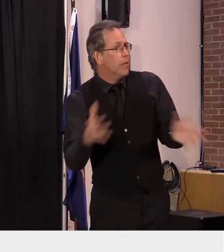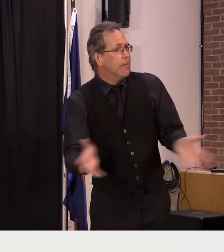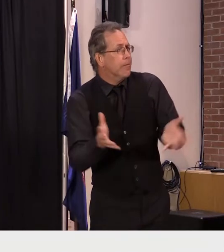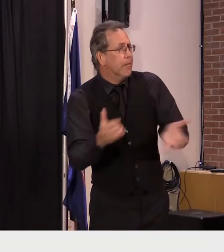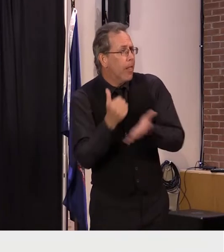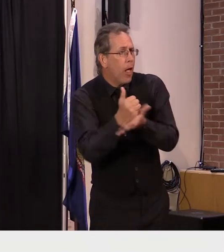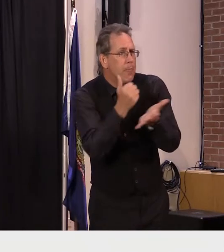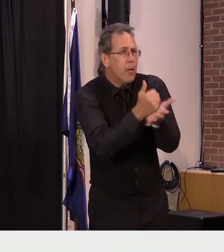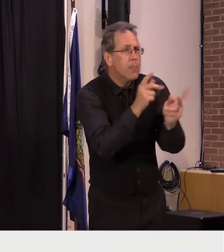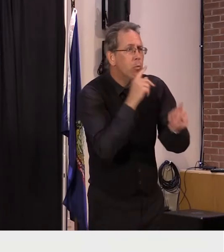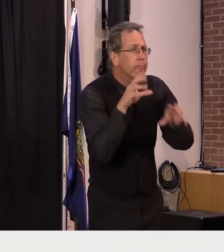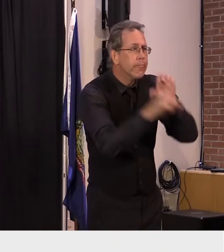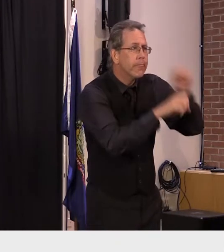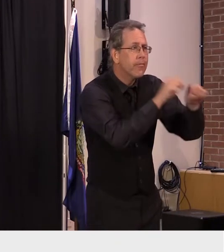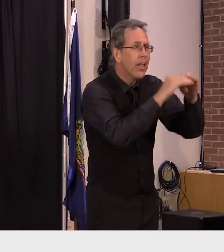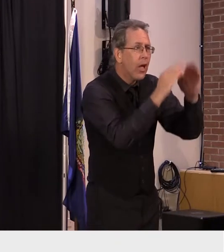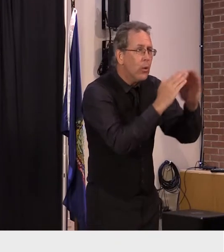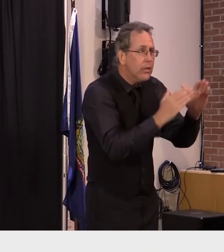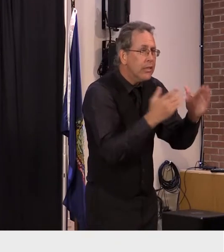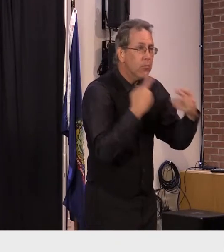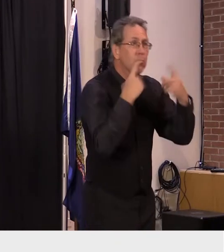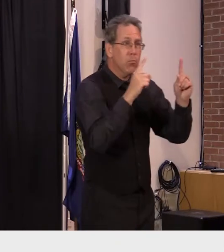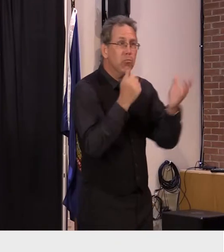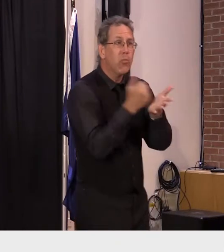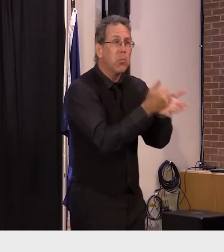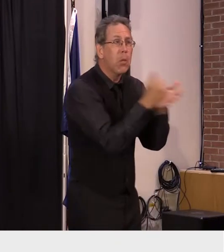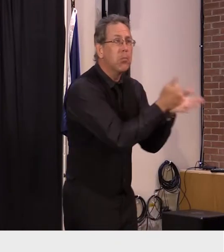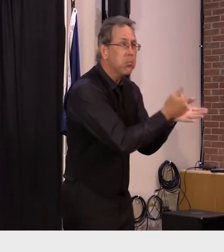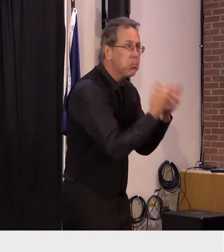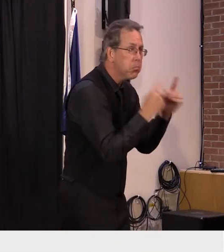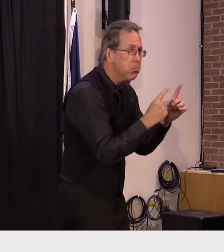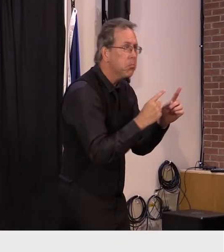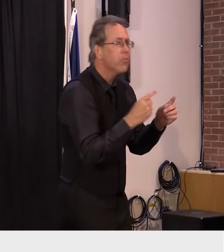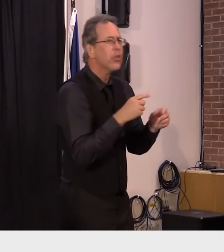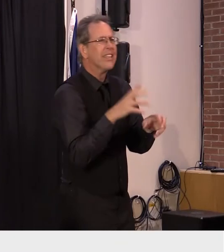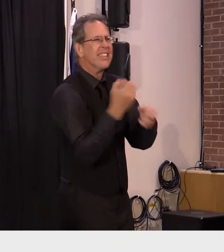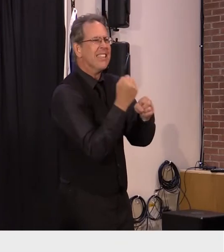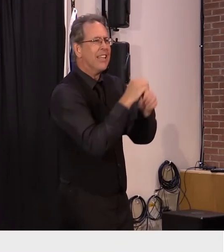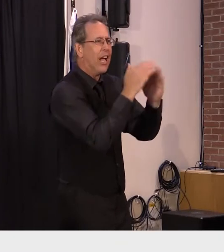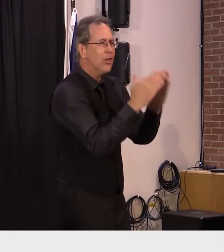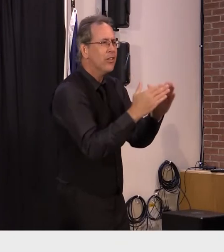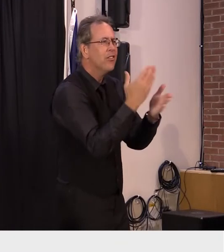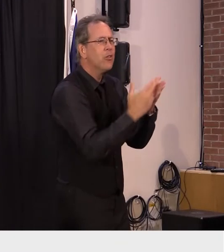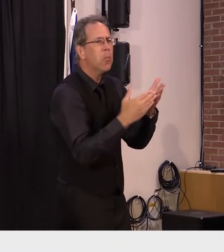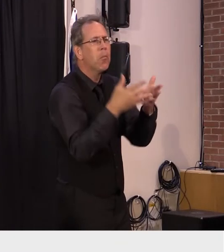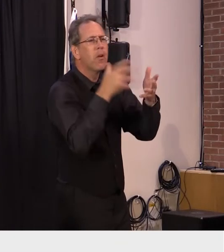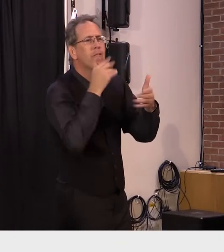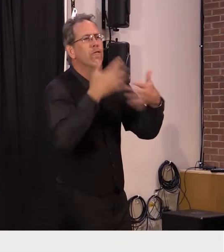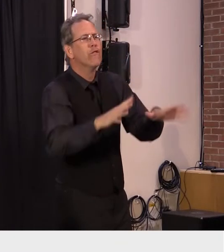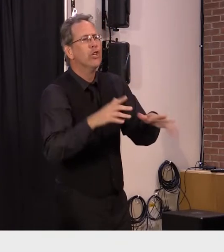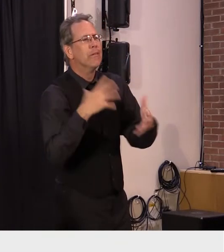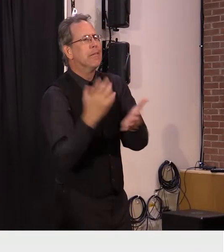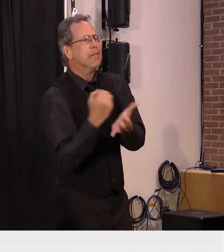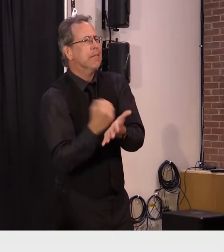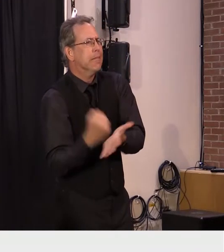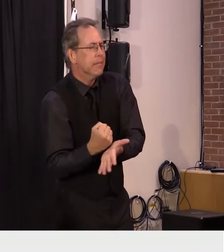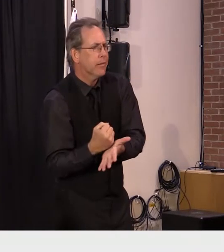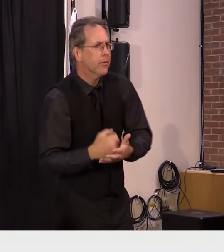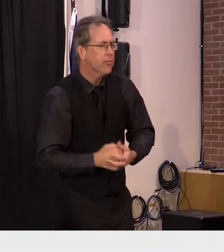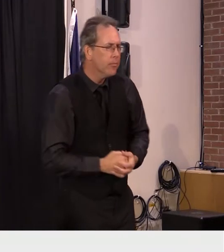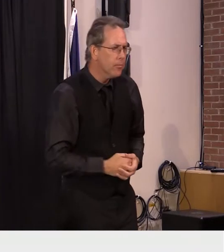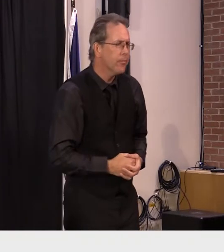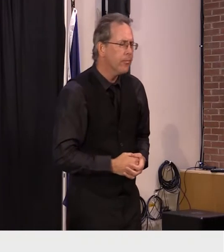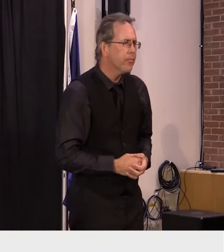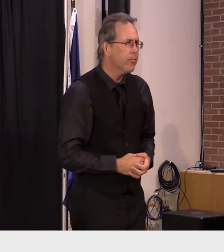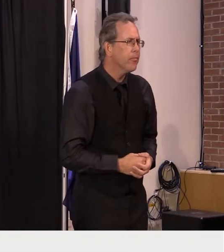ever in finding permanent housing but there is still work to be done we are going to have to to we are going to